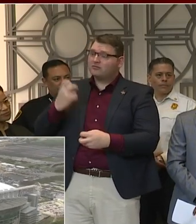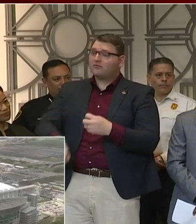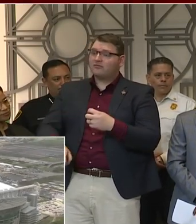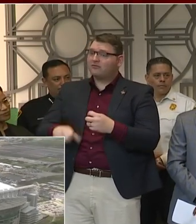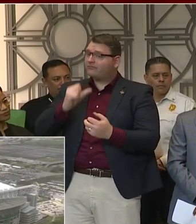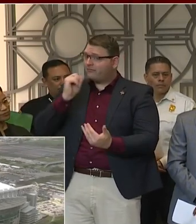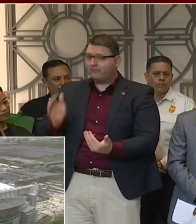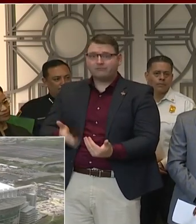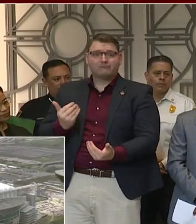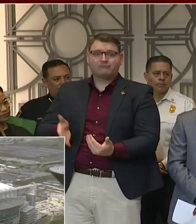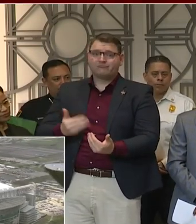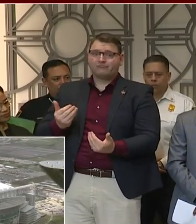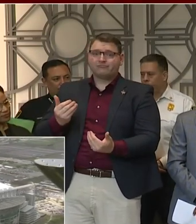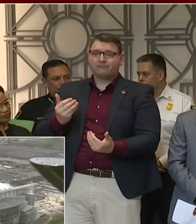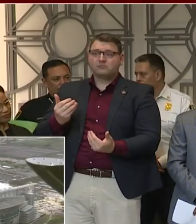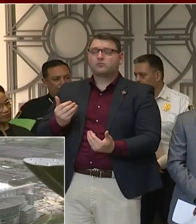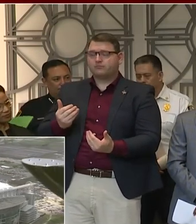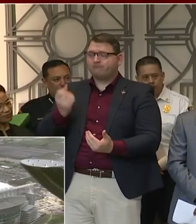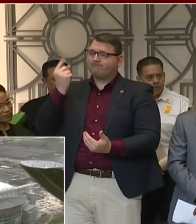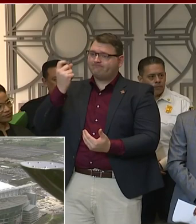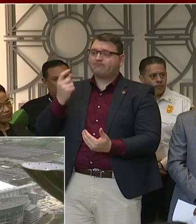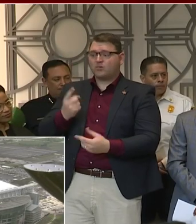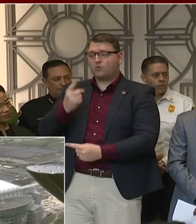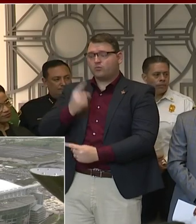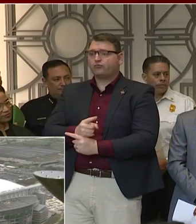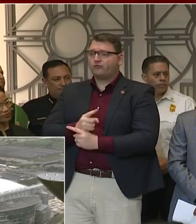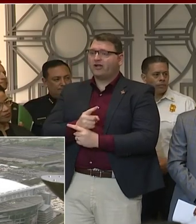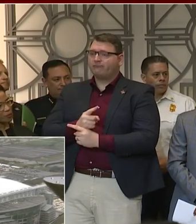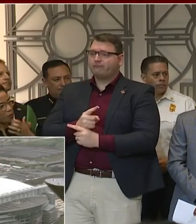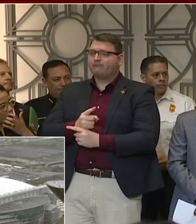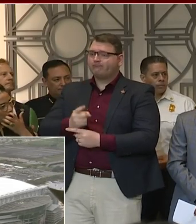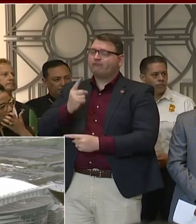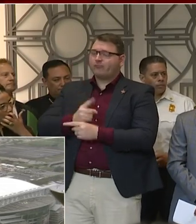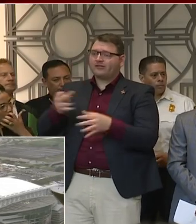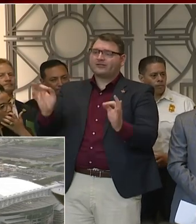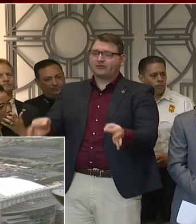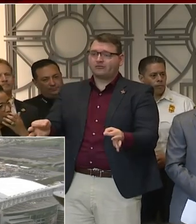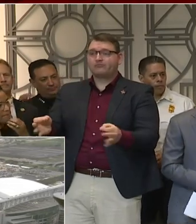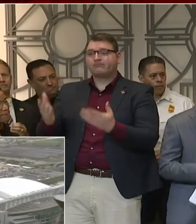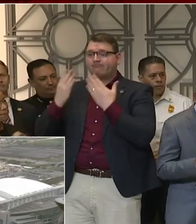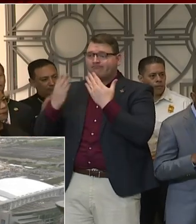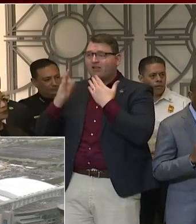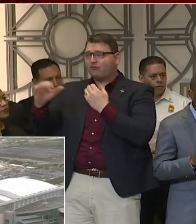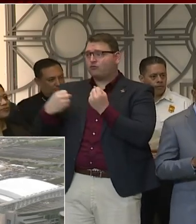And we definitely thank the community for the support of the Houston Livestock Show and Rodeo as well. Thank you.